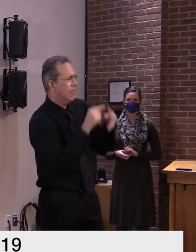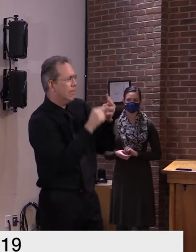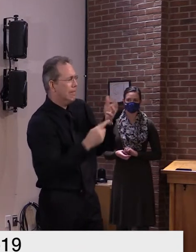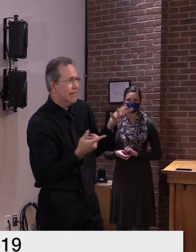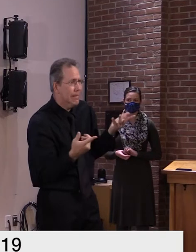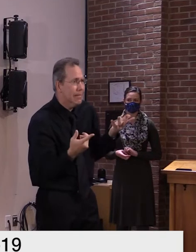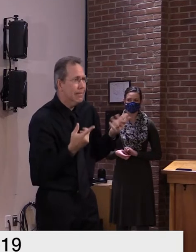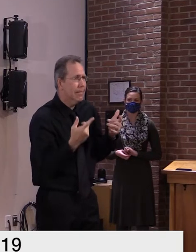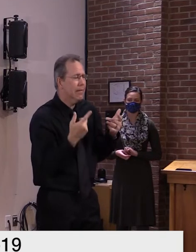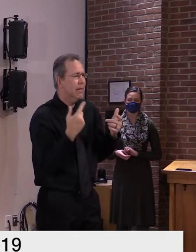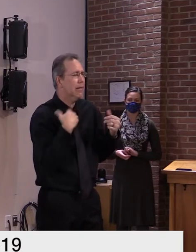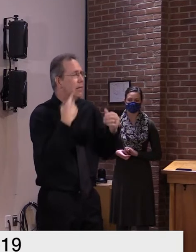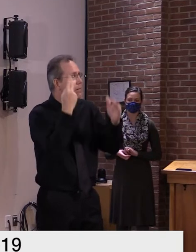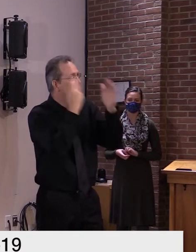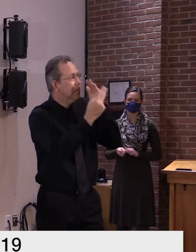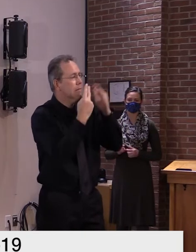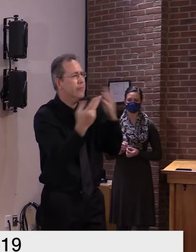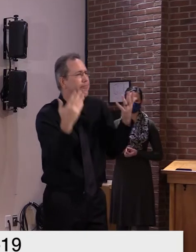over that aspect